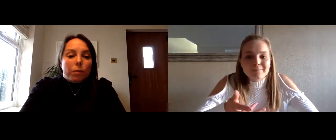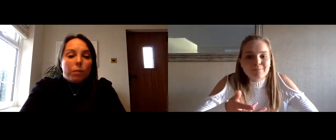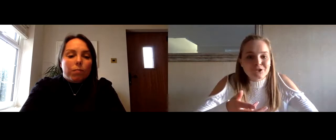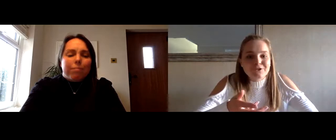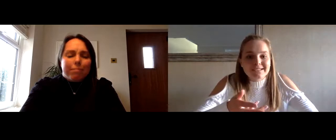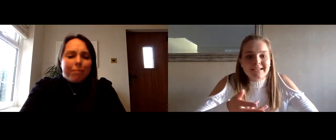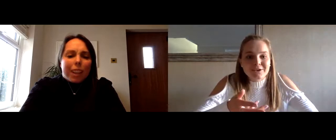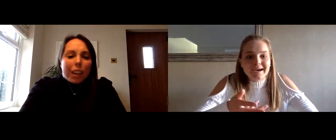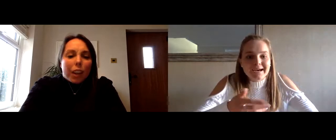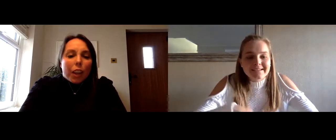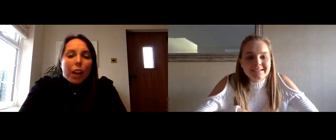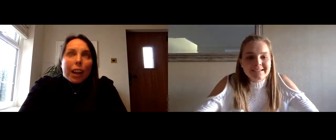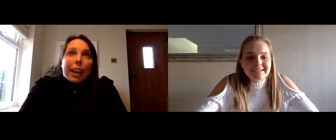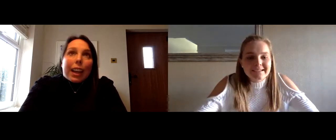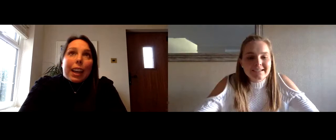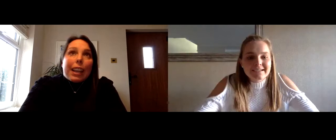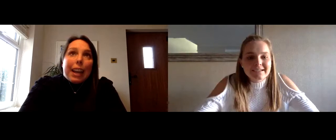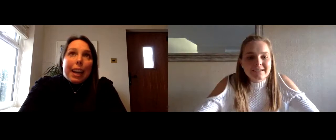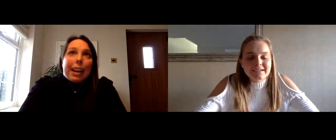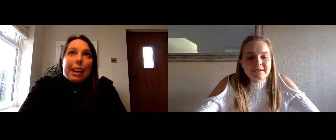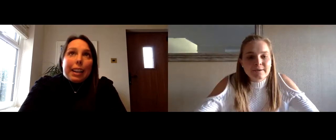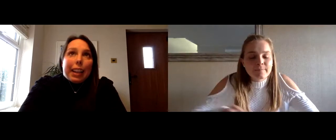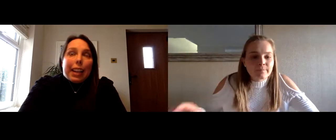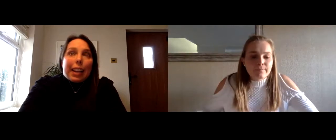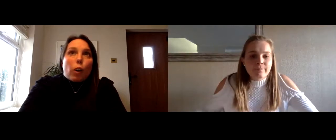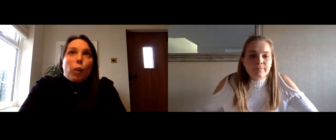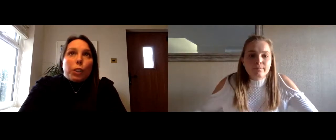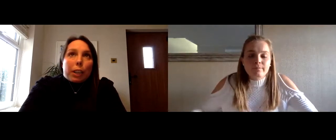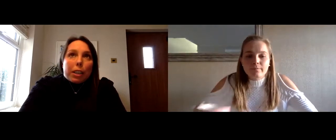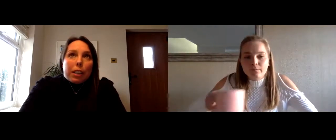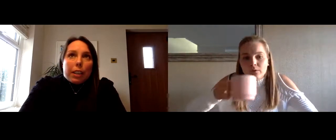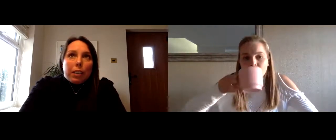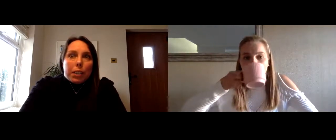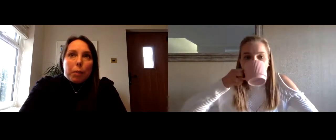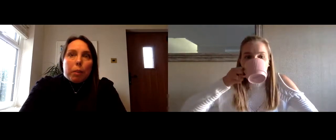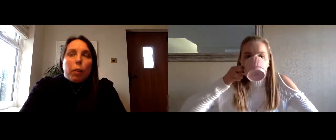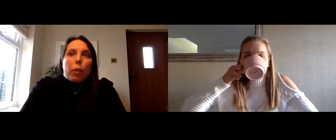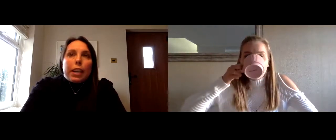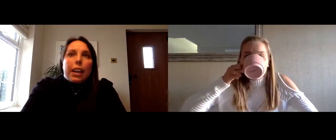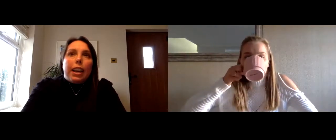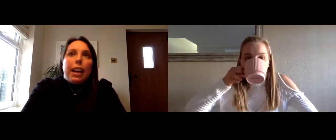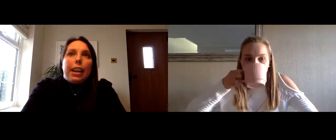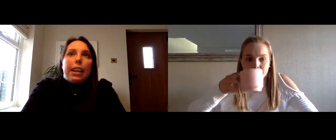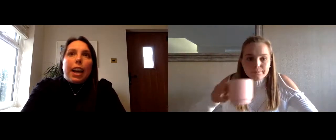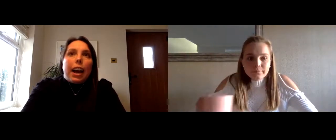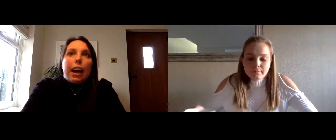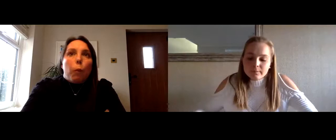else the same opportunity that you had yeah and i think also i alluded to it before it